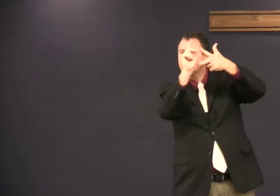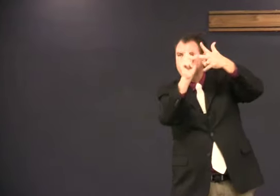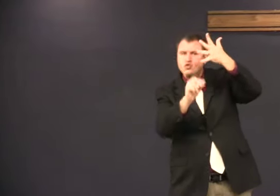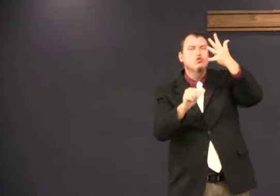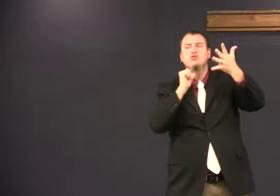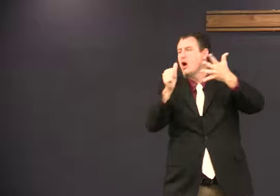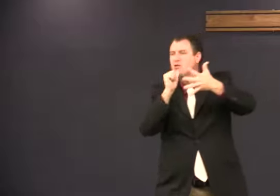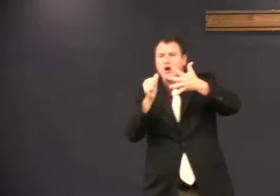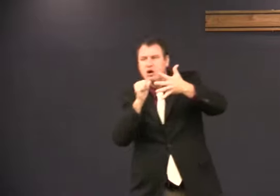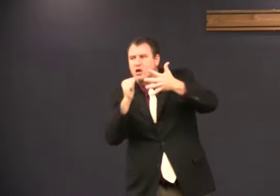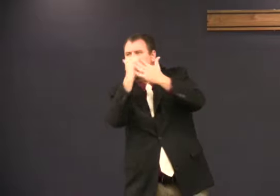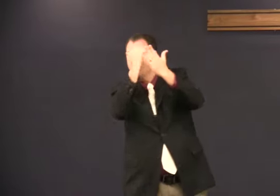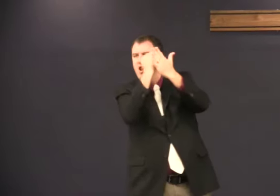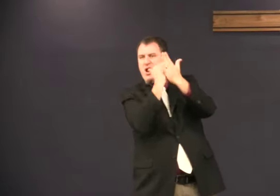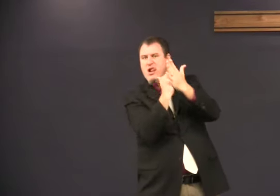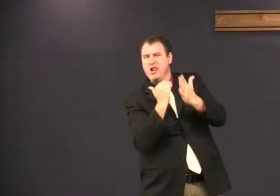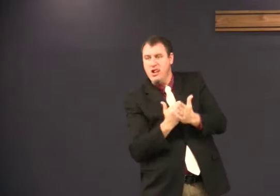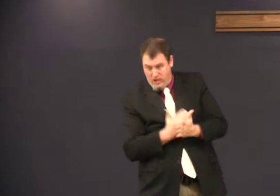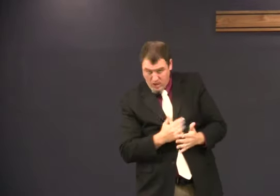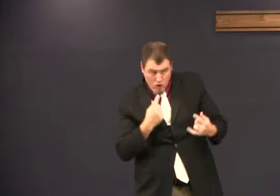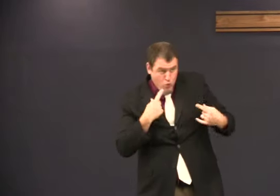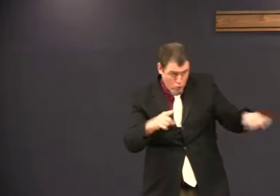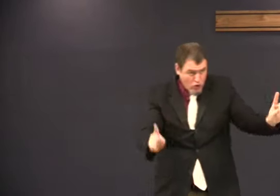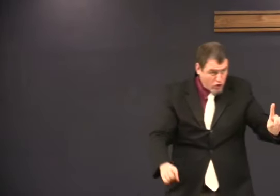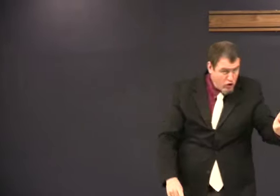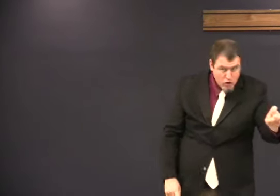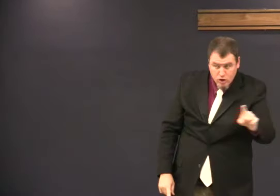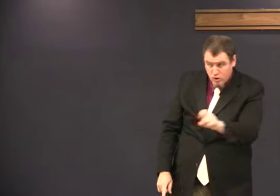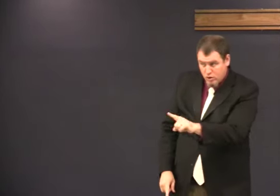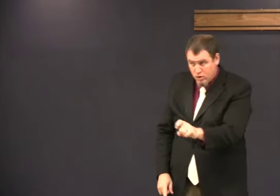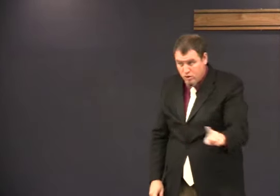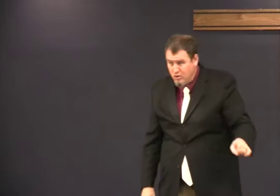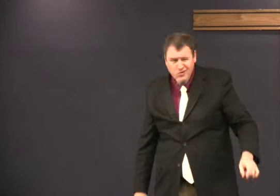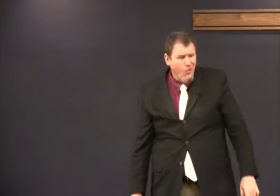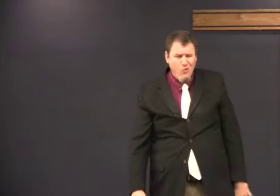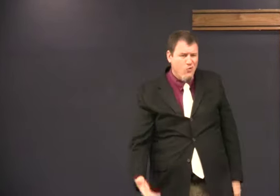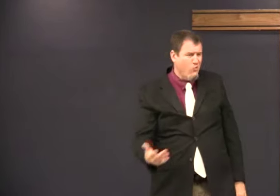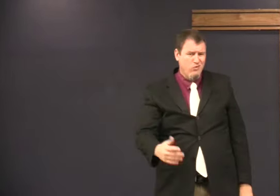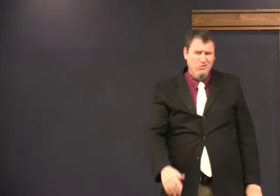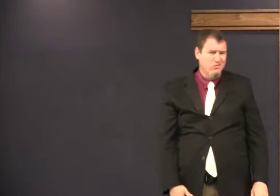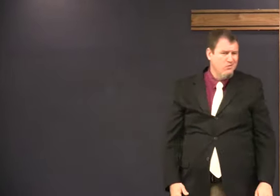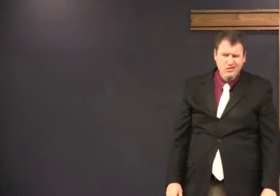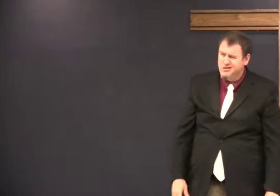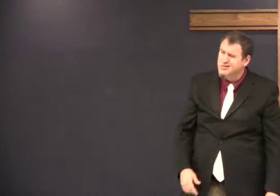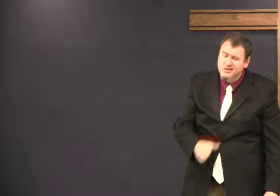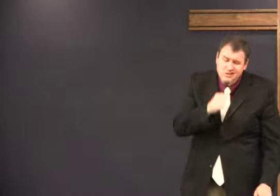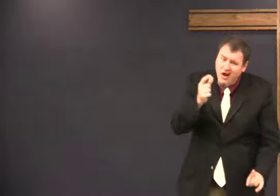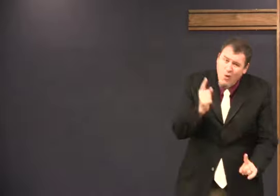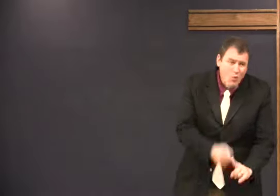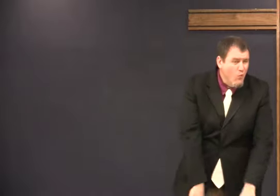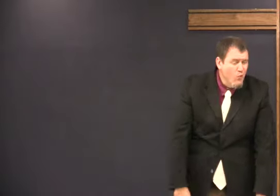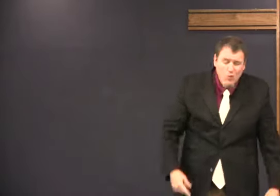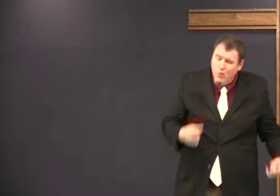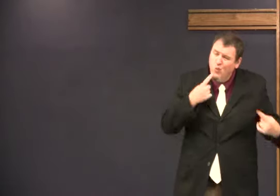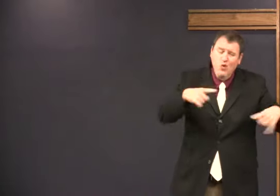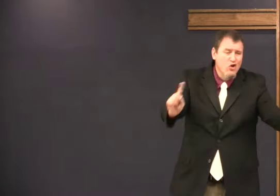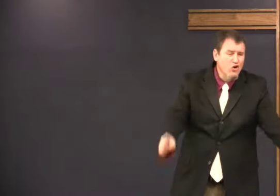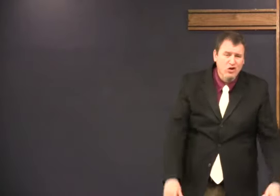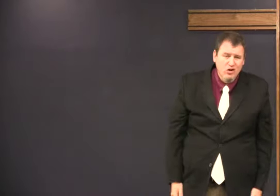of things to do and don't do. That's not